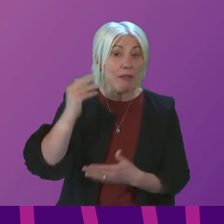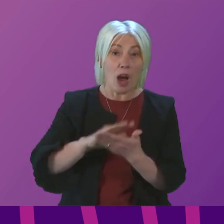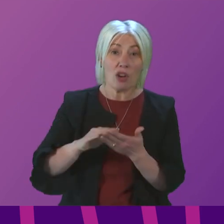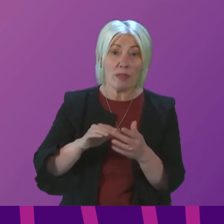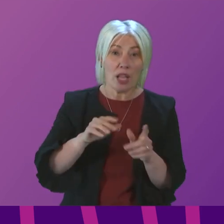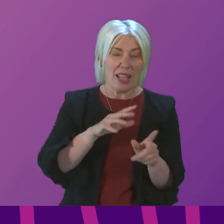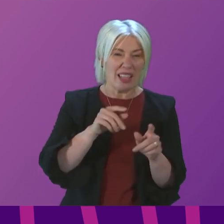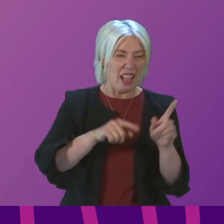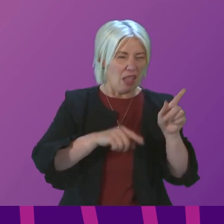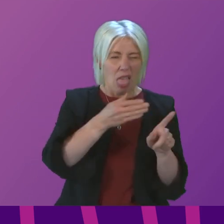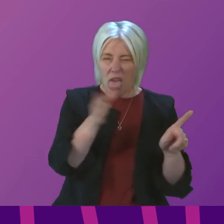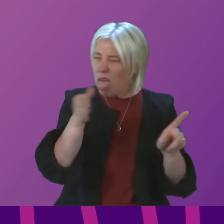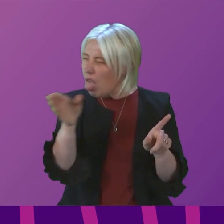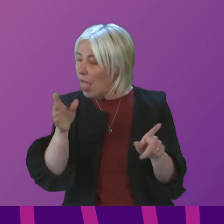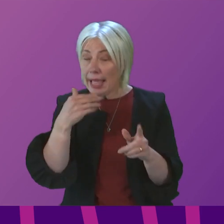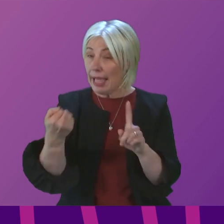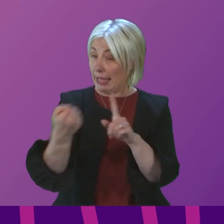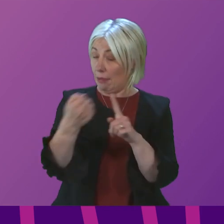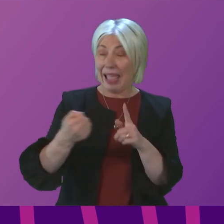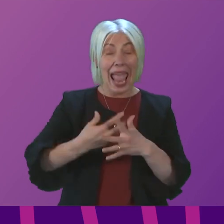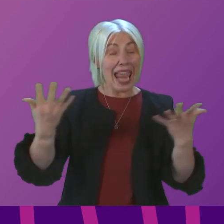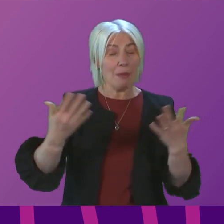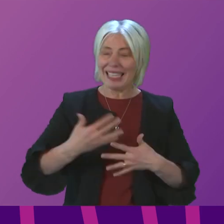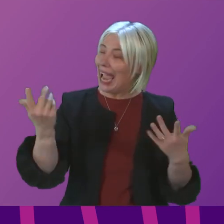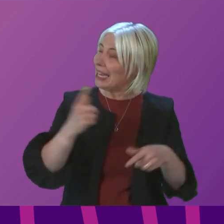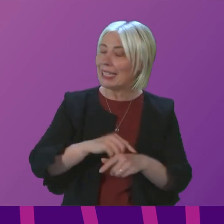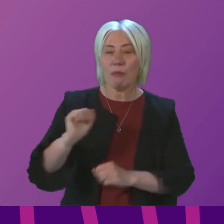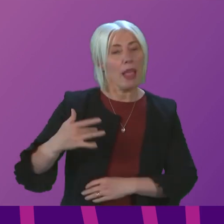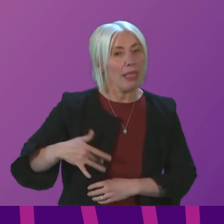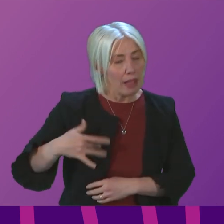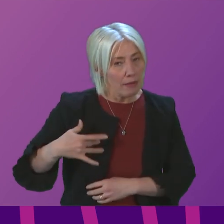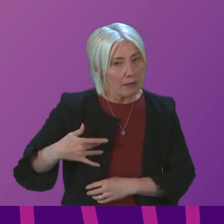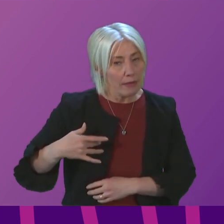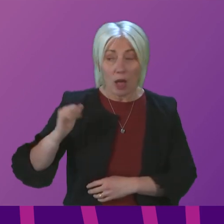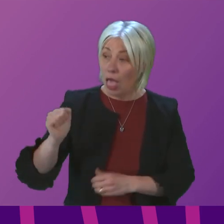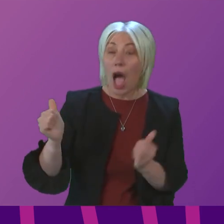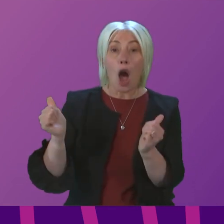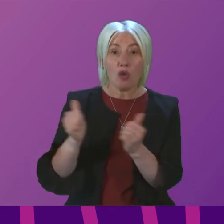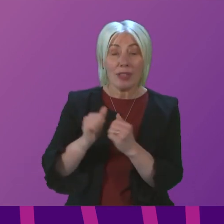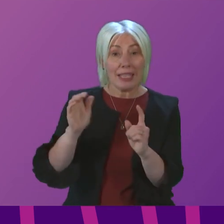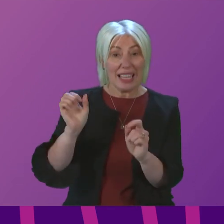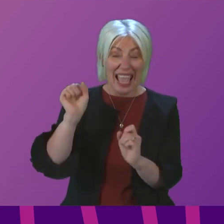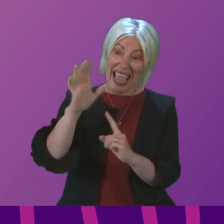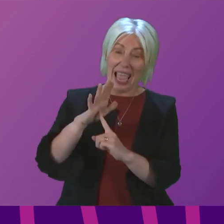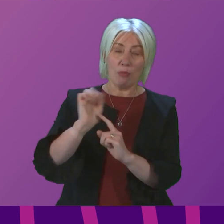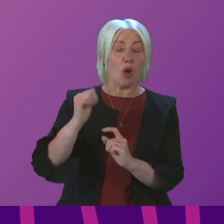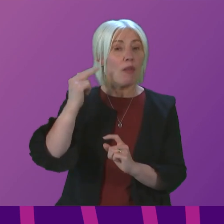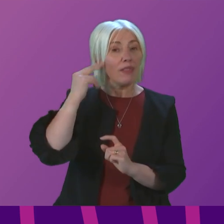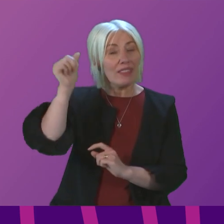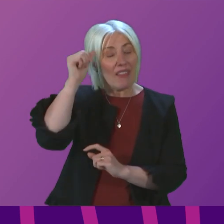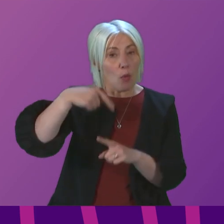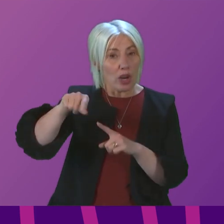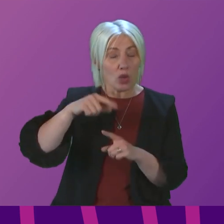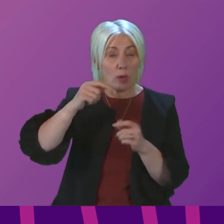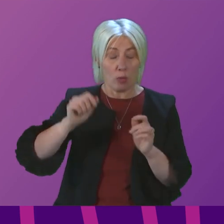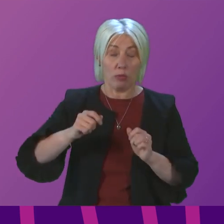and can impact anyone at any time in their life. Will the First Minister agree that the key aims of Deaf Awareness Week will help increase